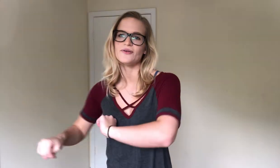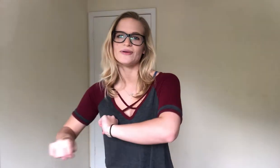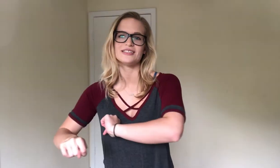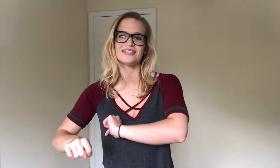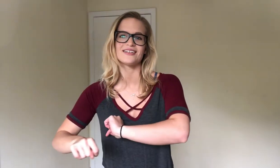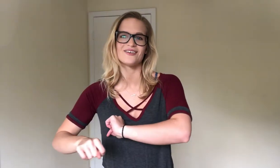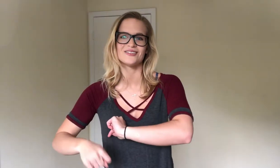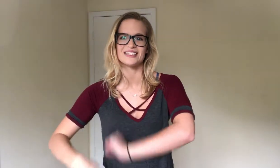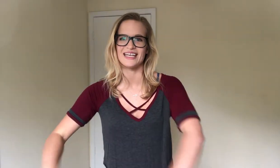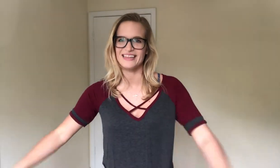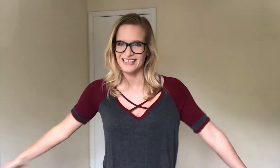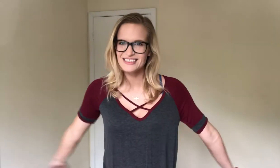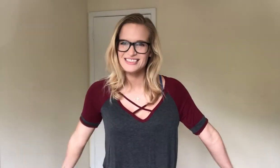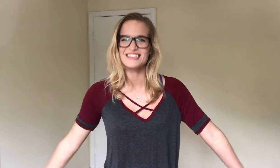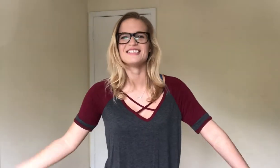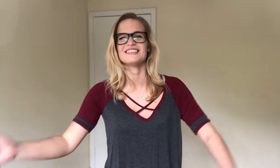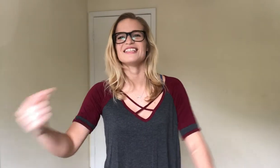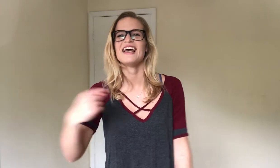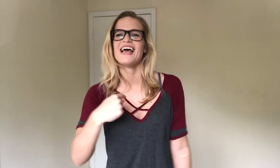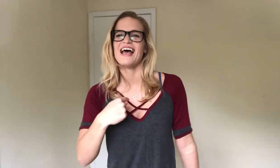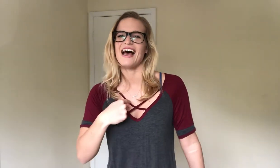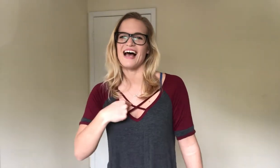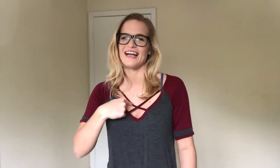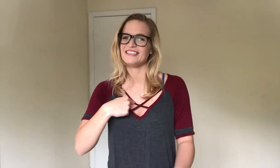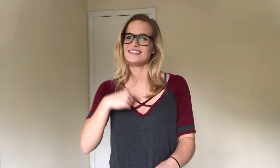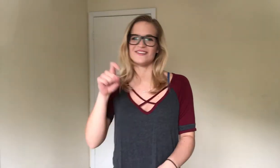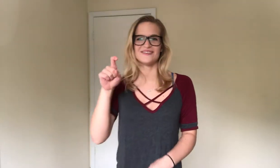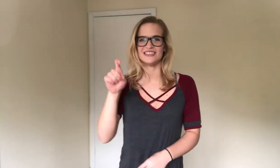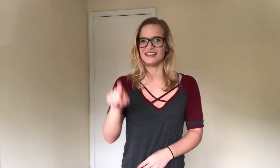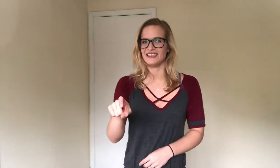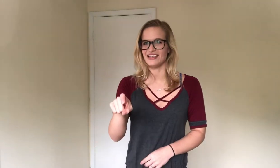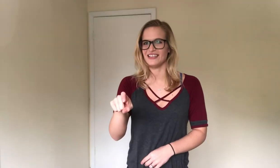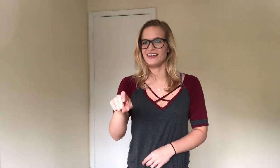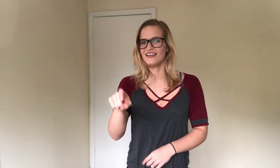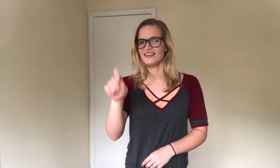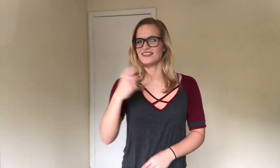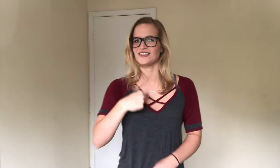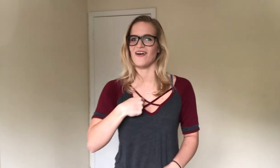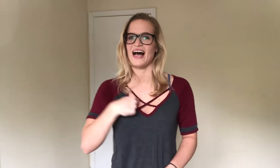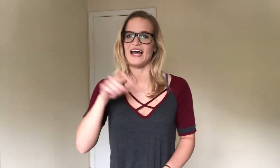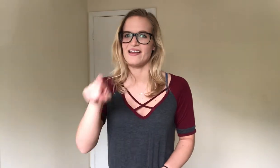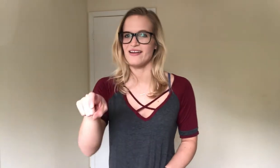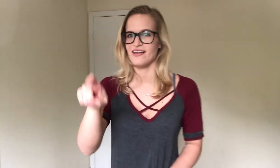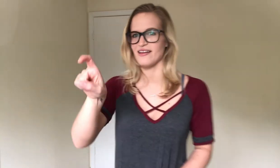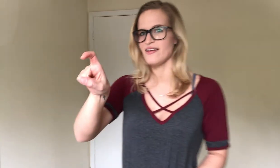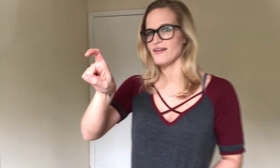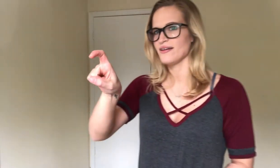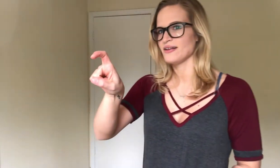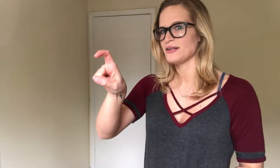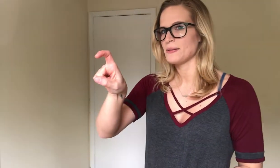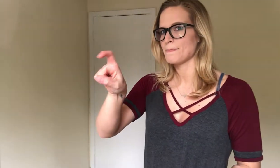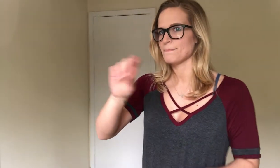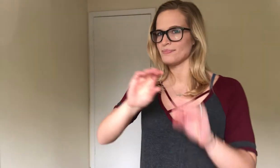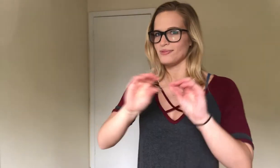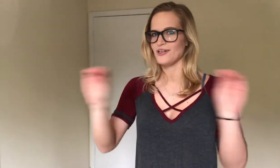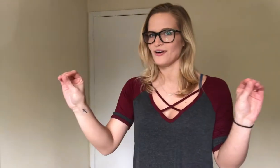Which goes like this. I don't need. So I need. No.